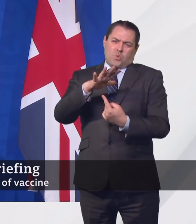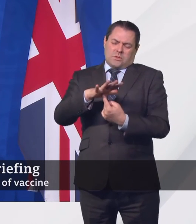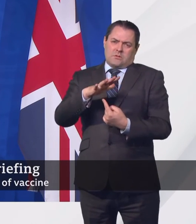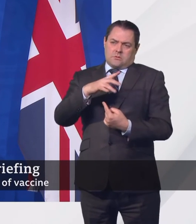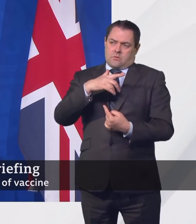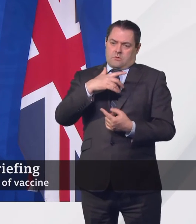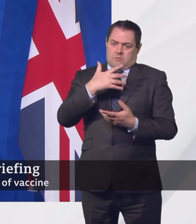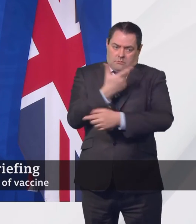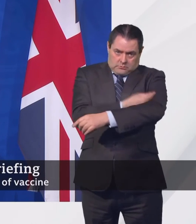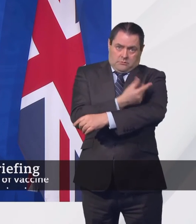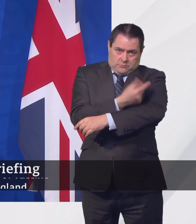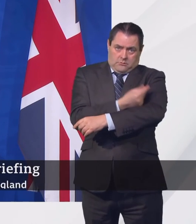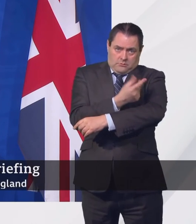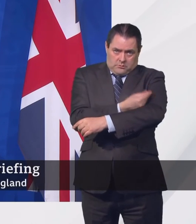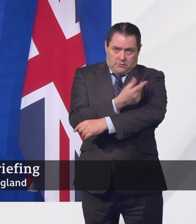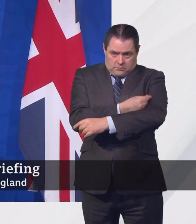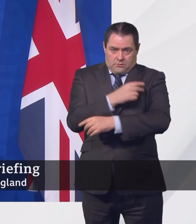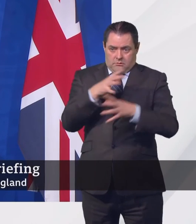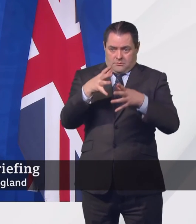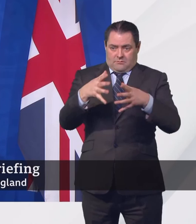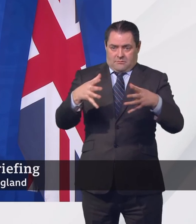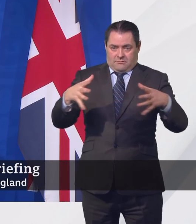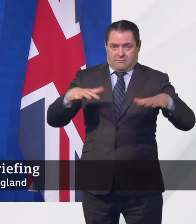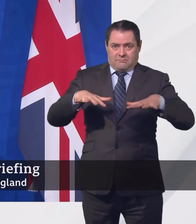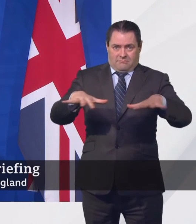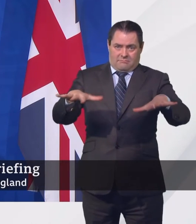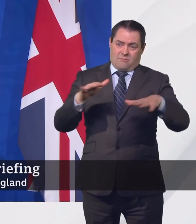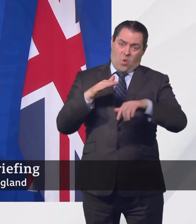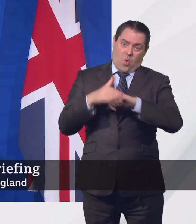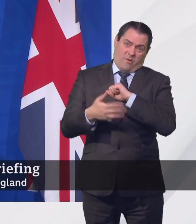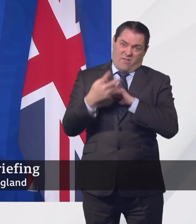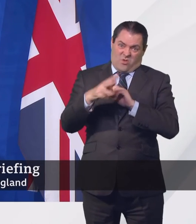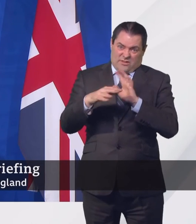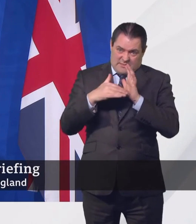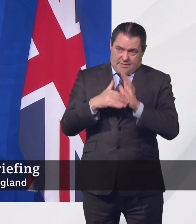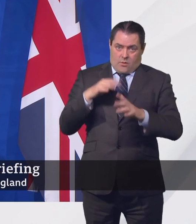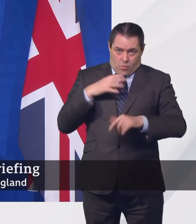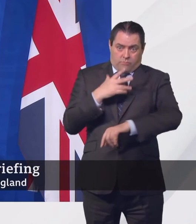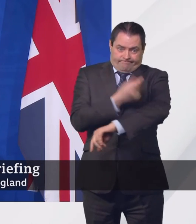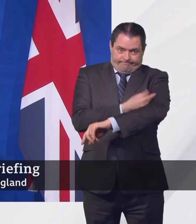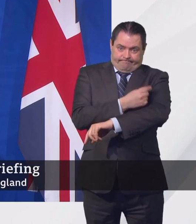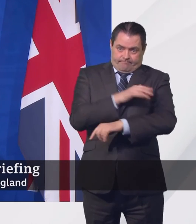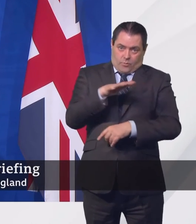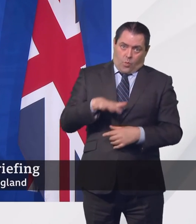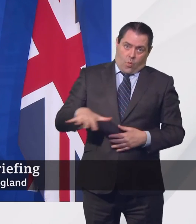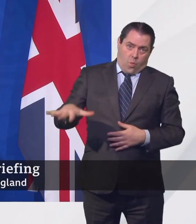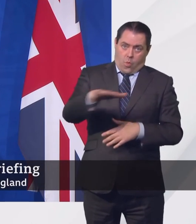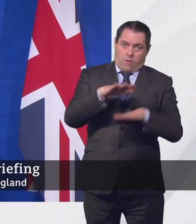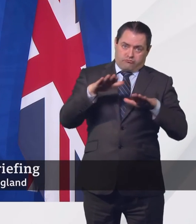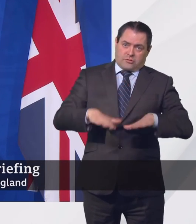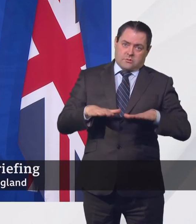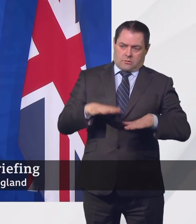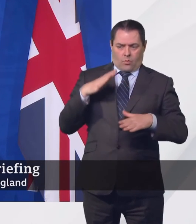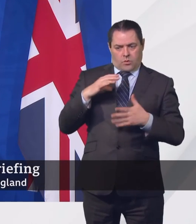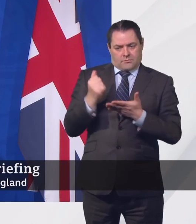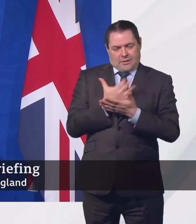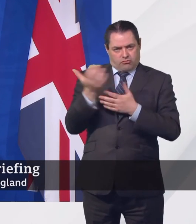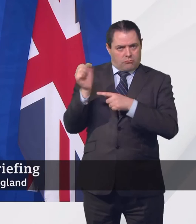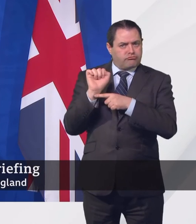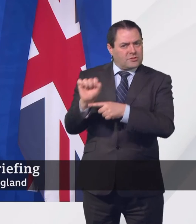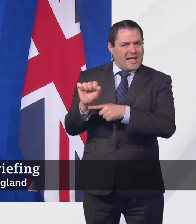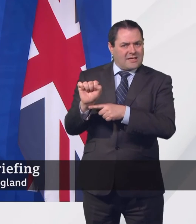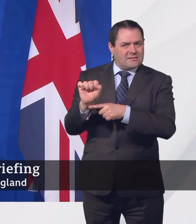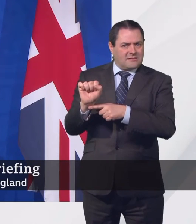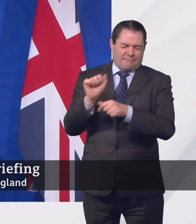immunise great numbers of people in this country is protect our country insofar as we can. It's never going to be